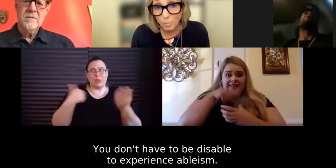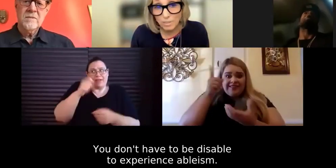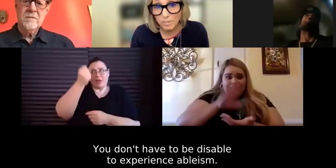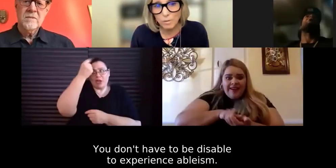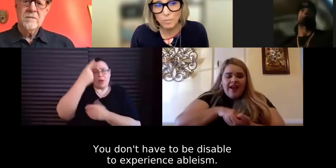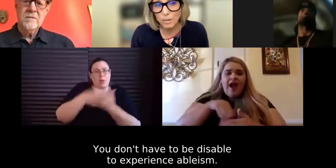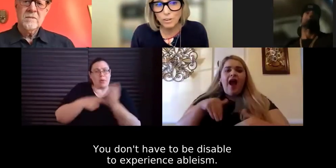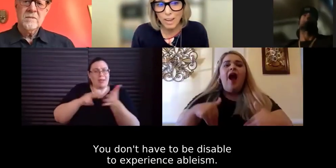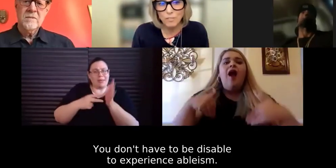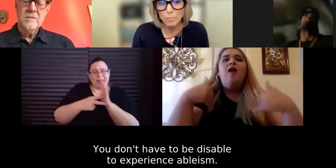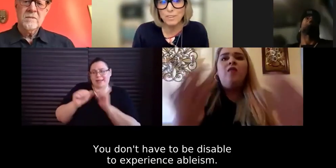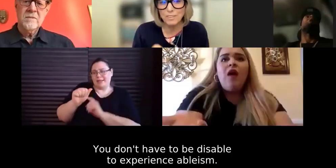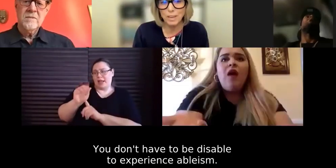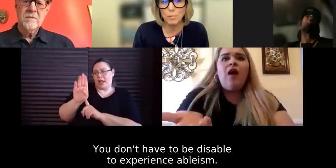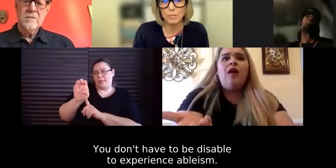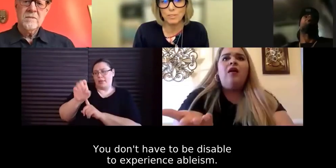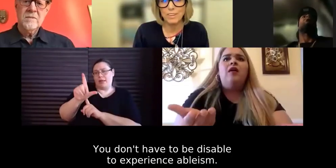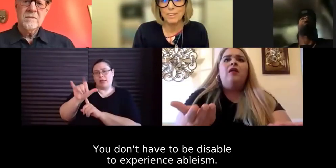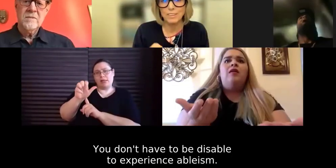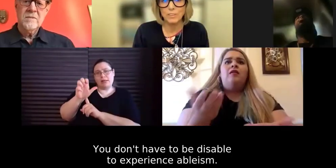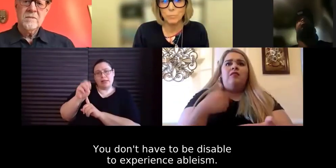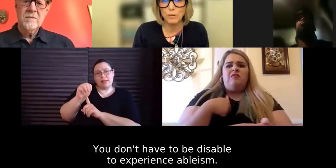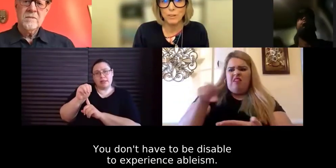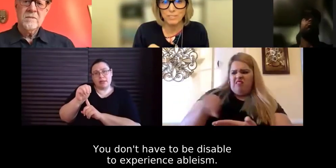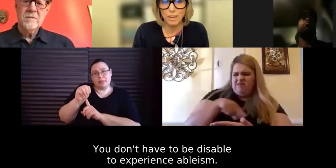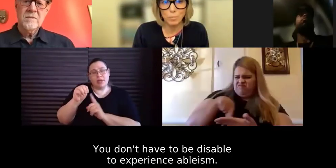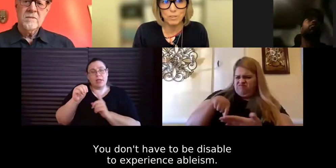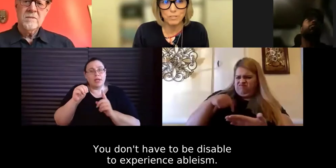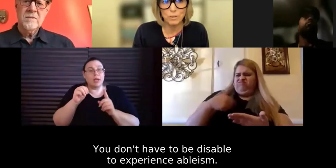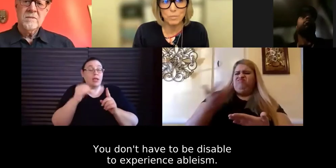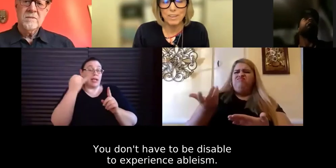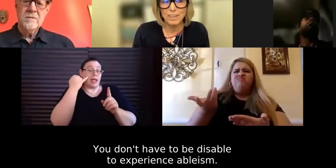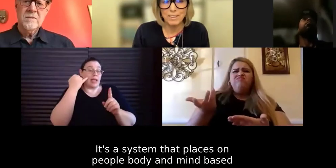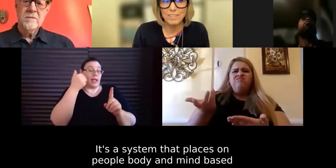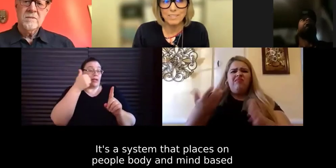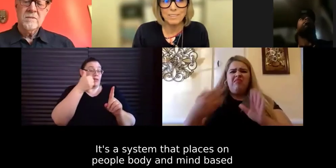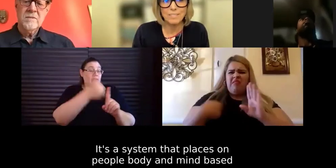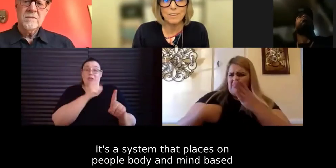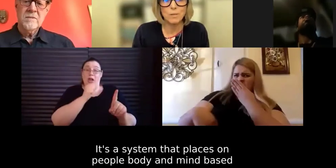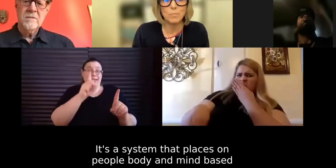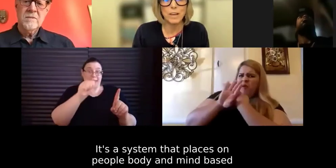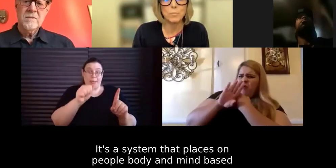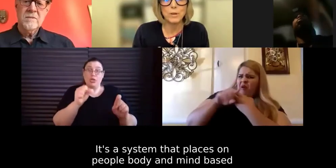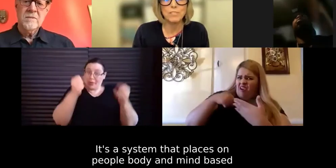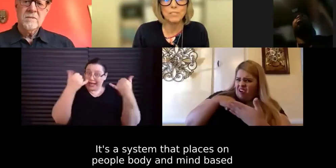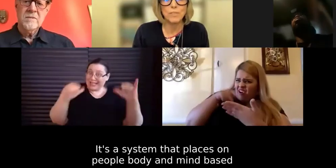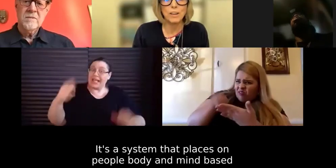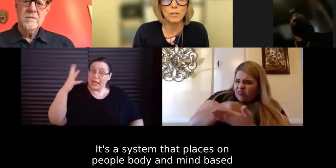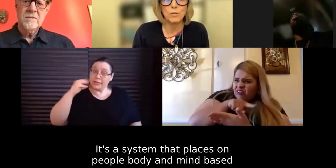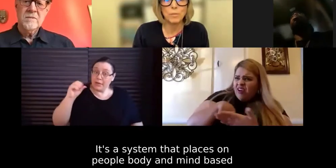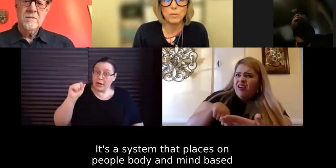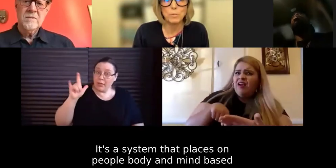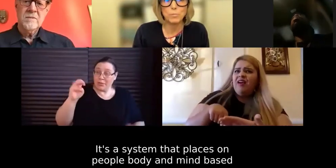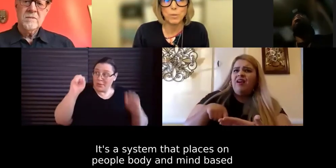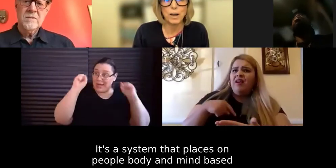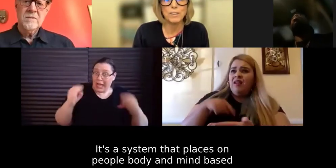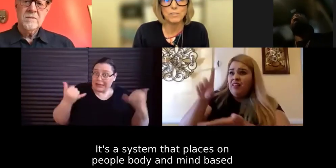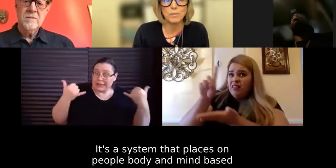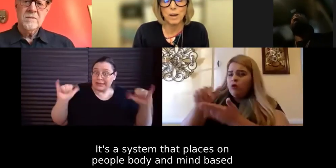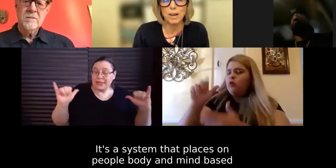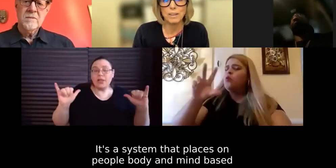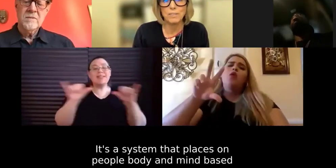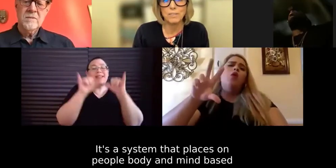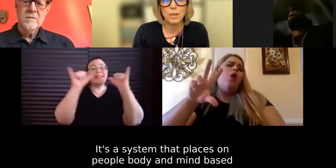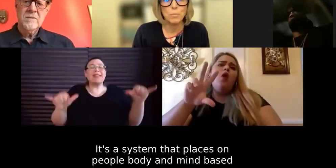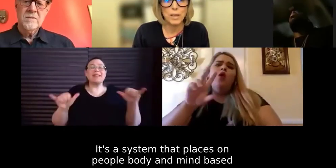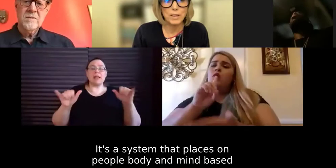ableism, you don't have to be disabled to experience ableism. It's a system that places value on people's bodies